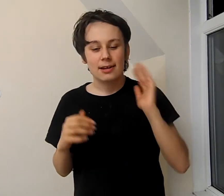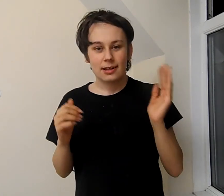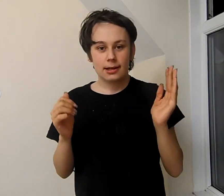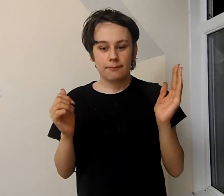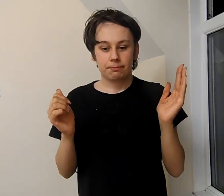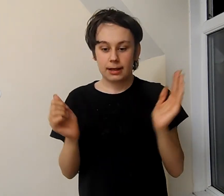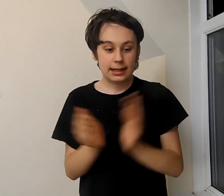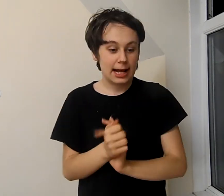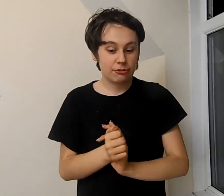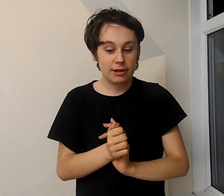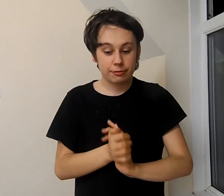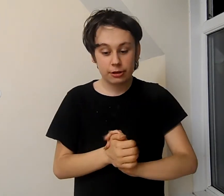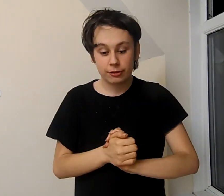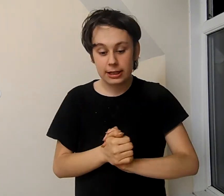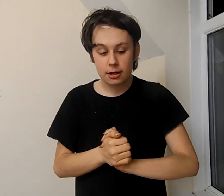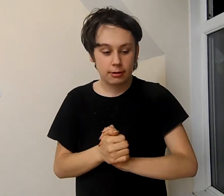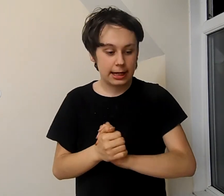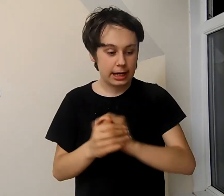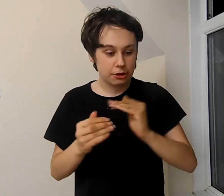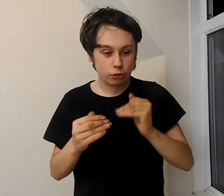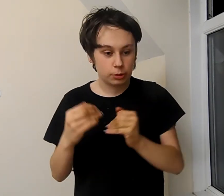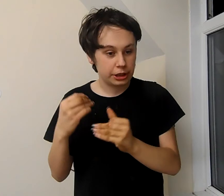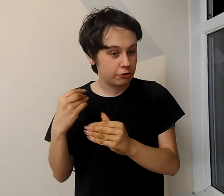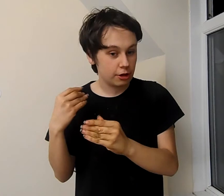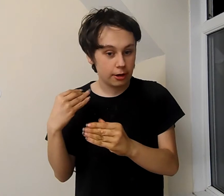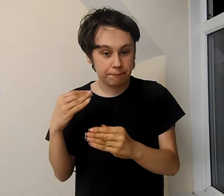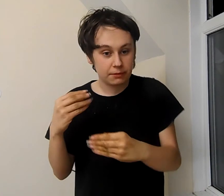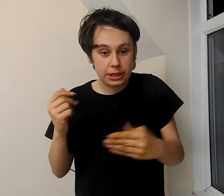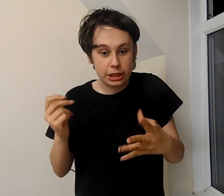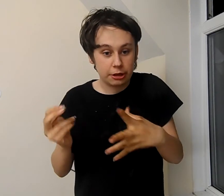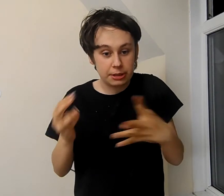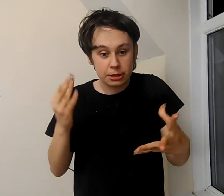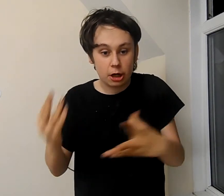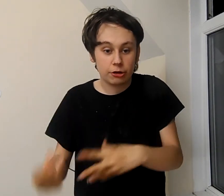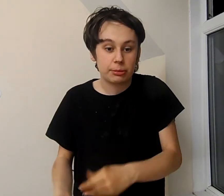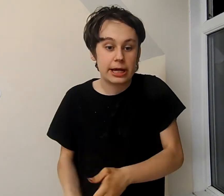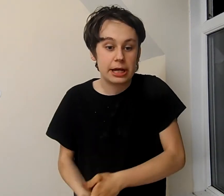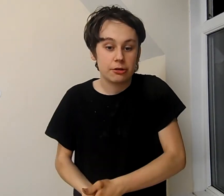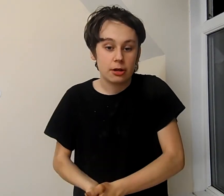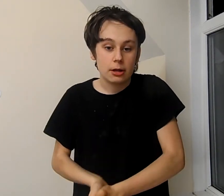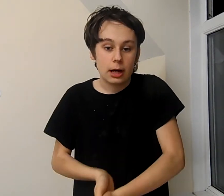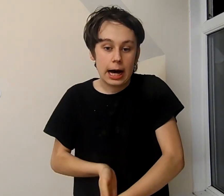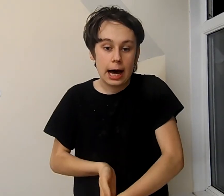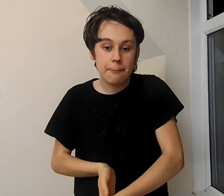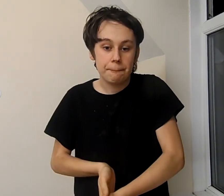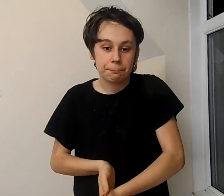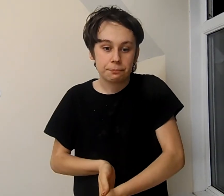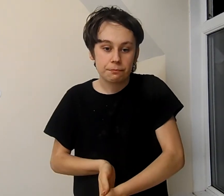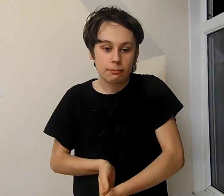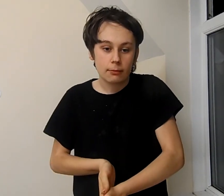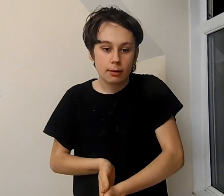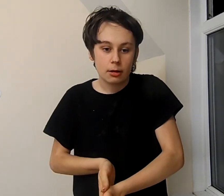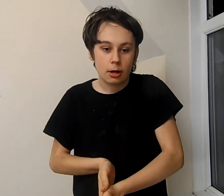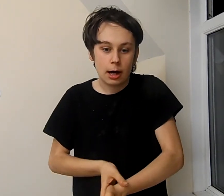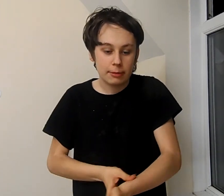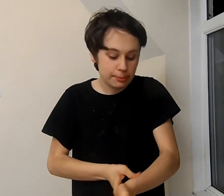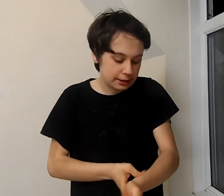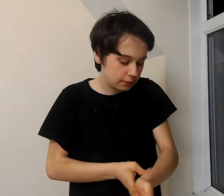that's it for this video i i just wanted to you know keep you guys updated um i will be